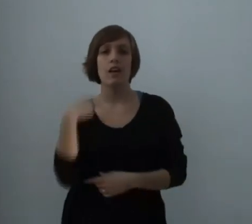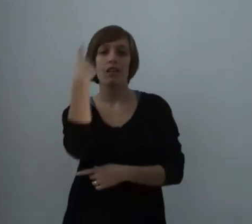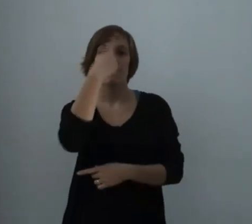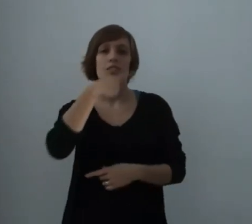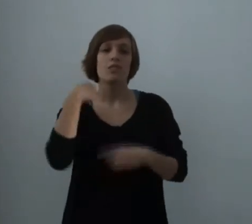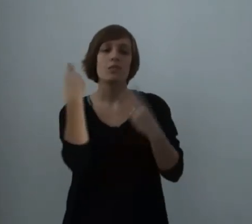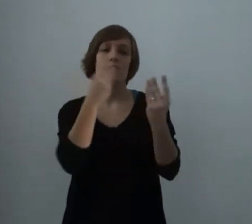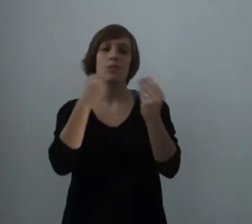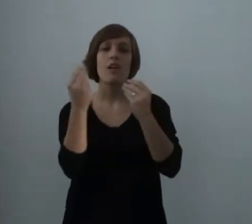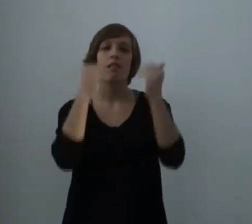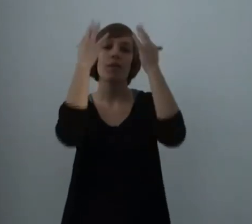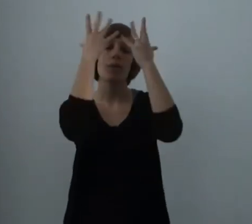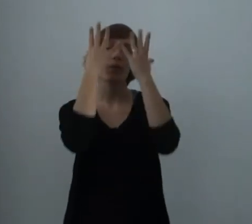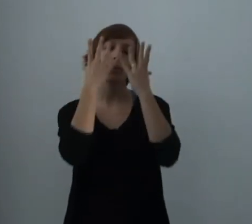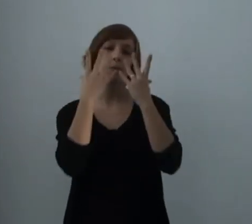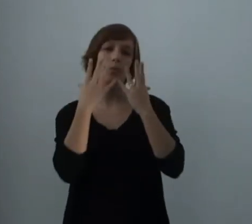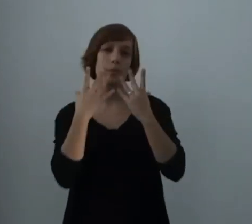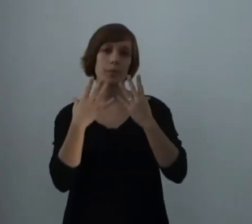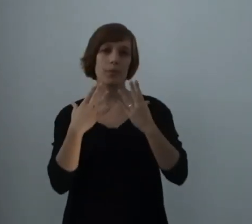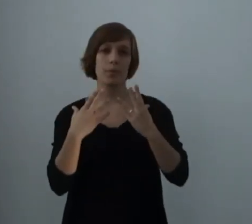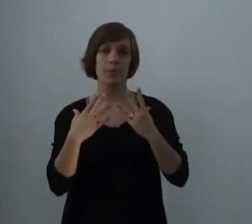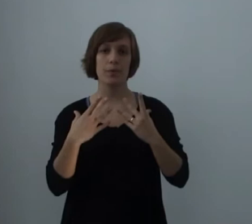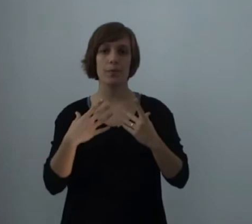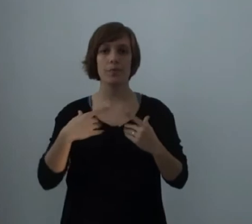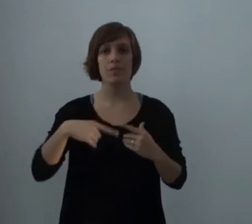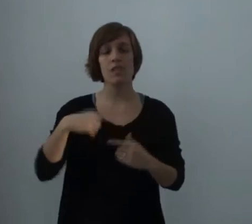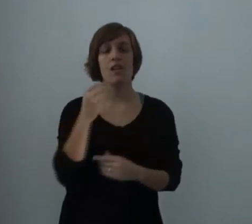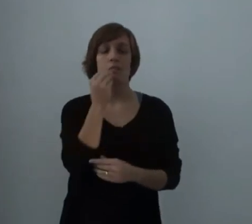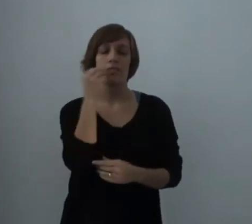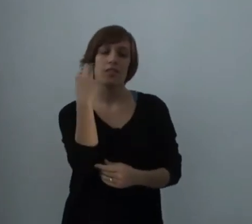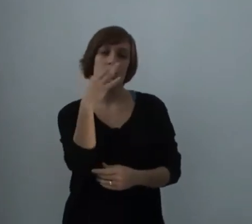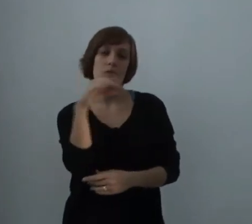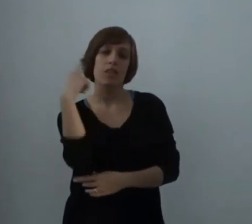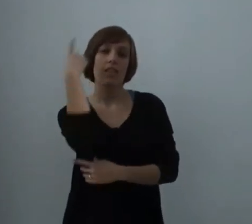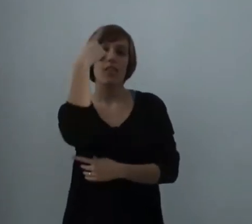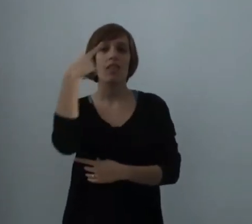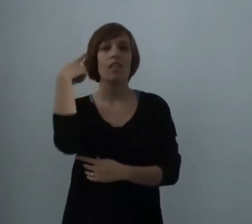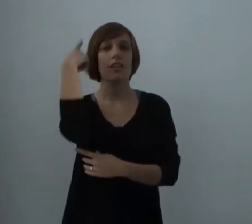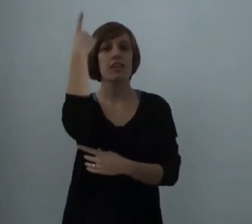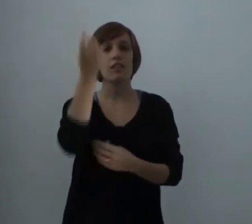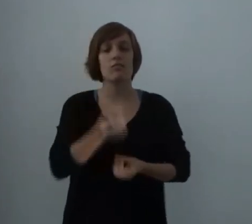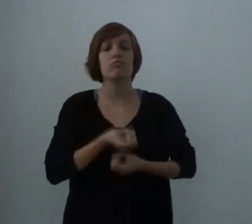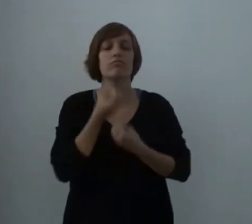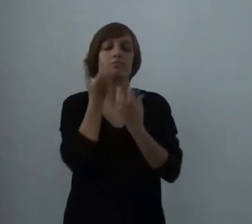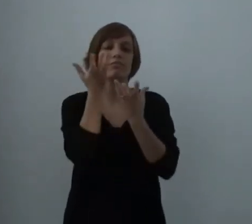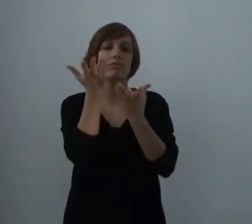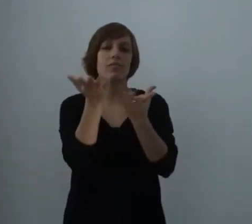face. Where our thoughts surely sweet express how pure, how